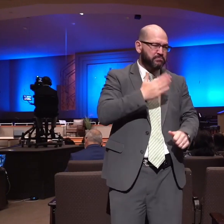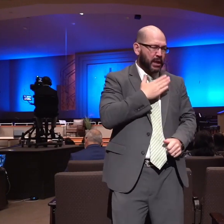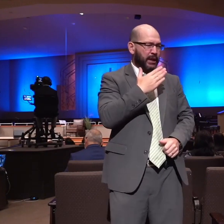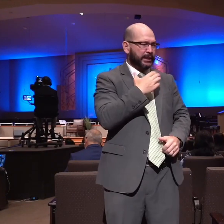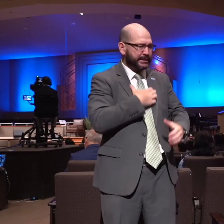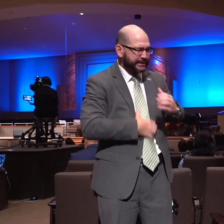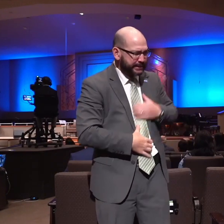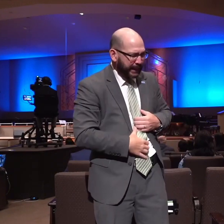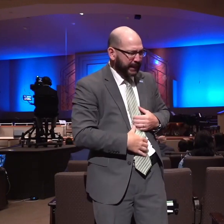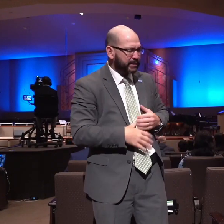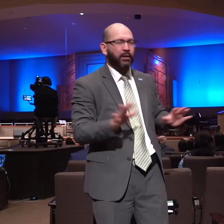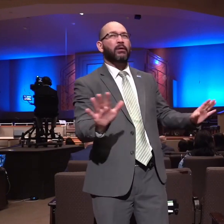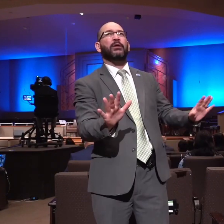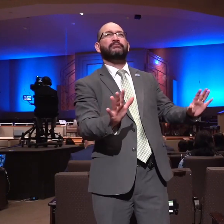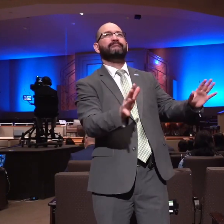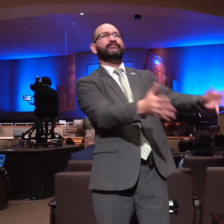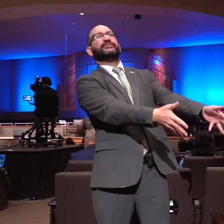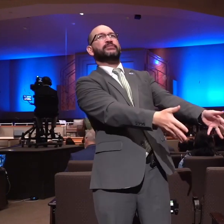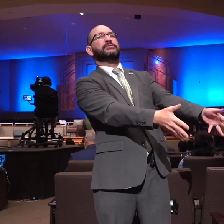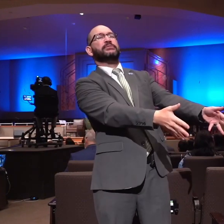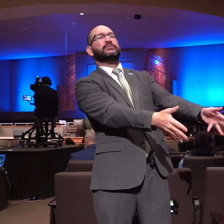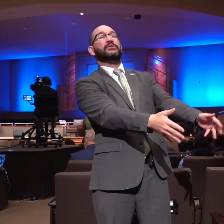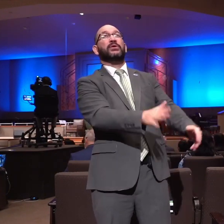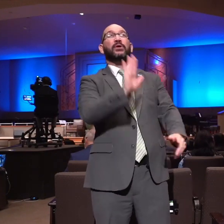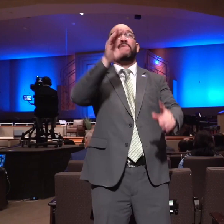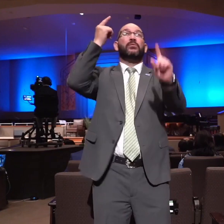according to your divine purpose and plan for my life